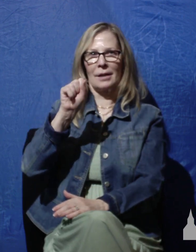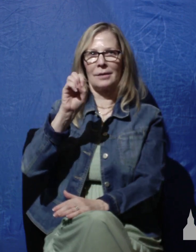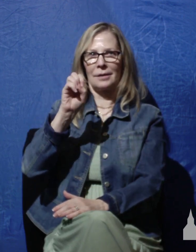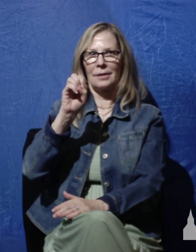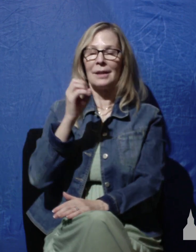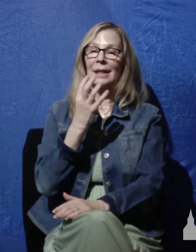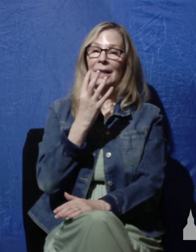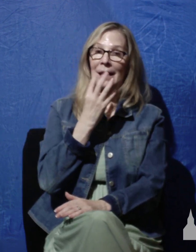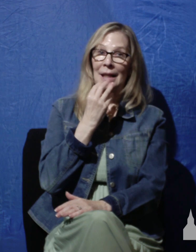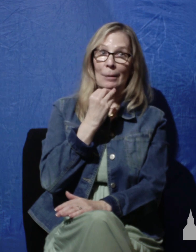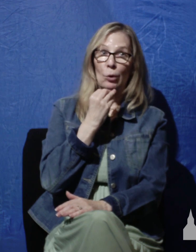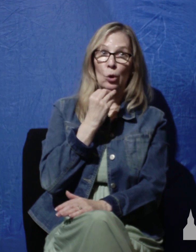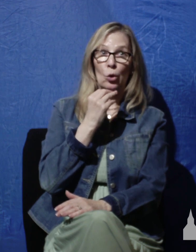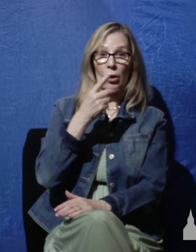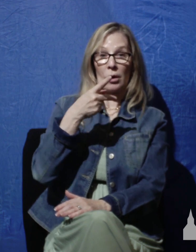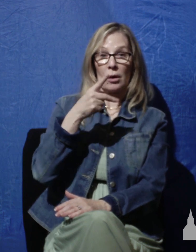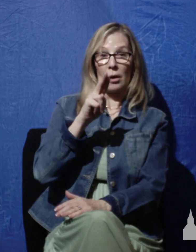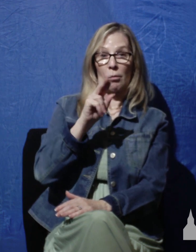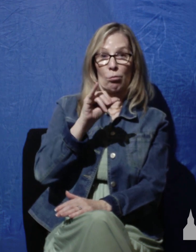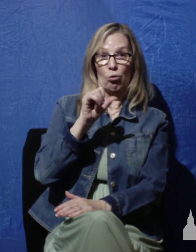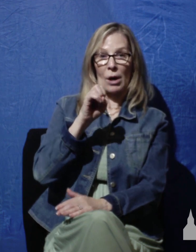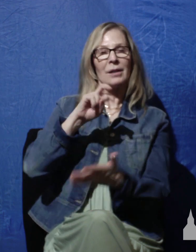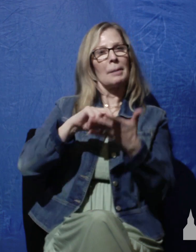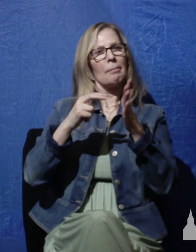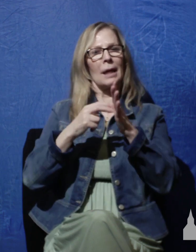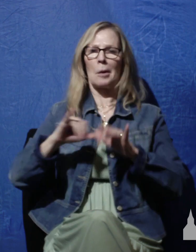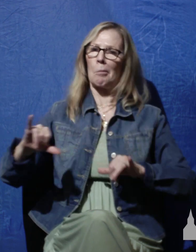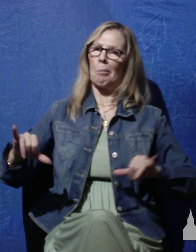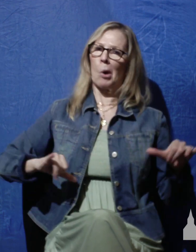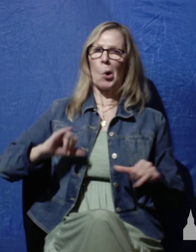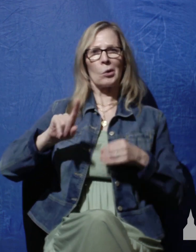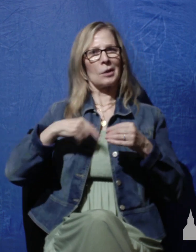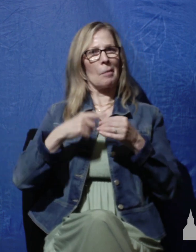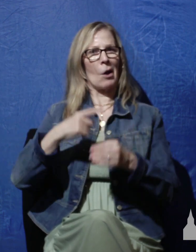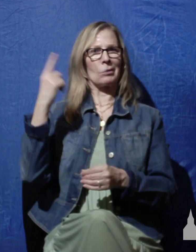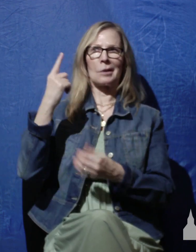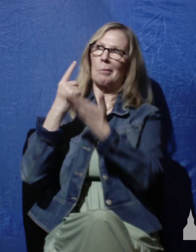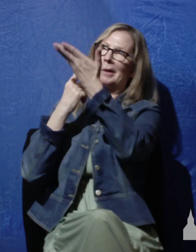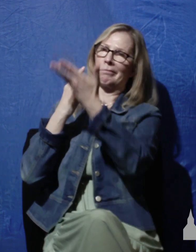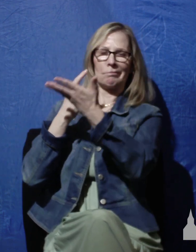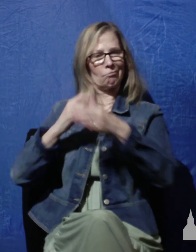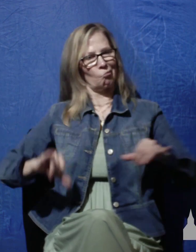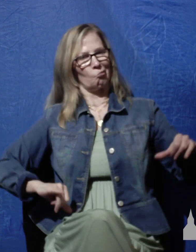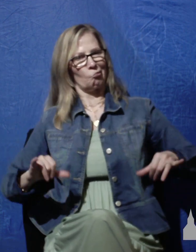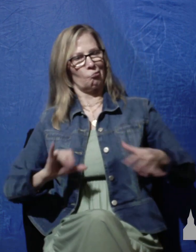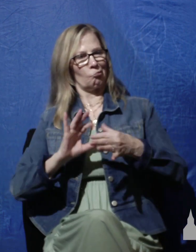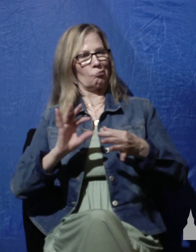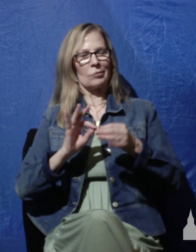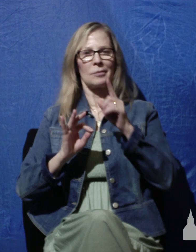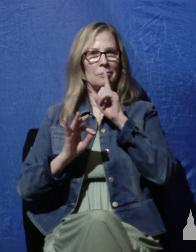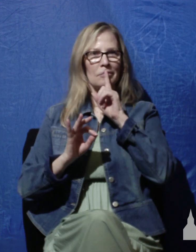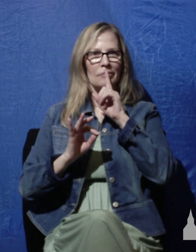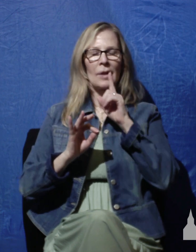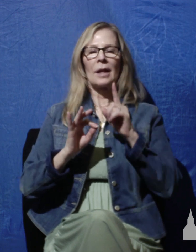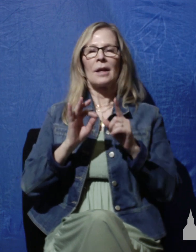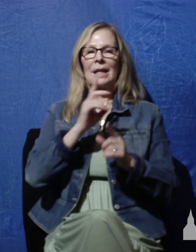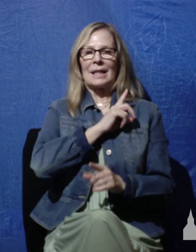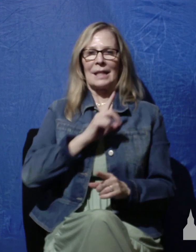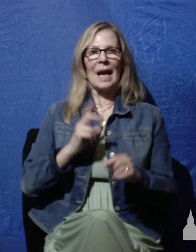in essence means to boast about someone or something. But David doesn't say that. Instead he uses another Hebrew word that's translated